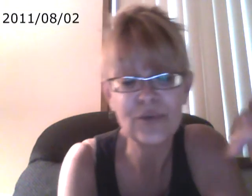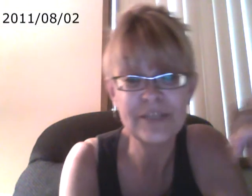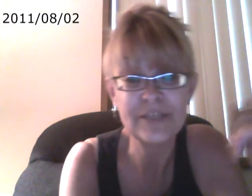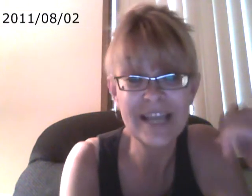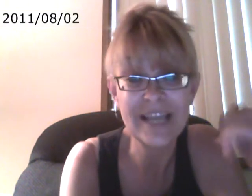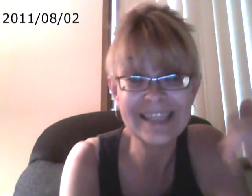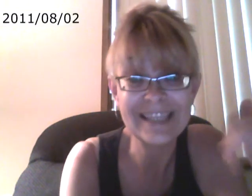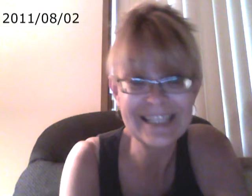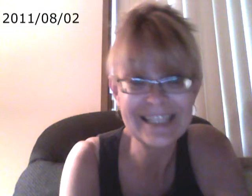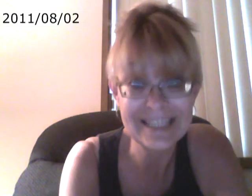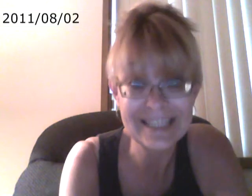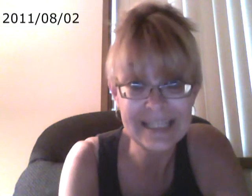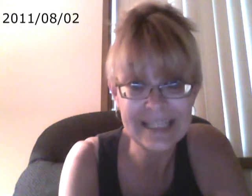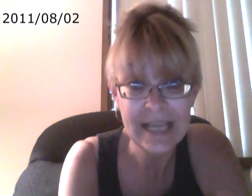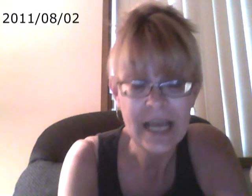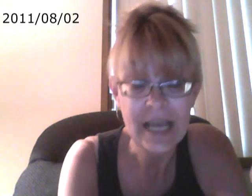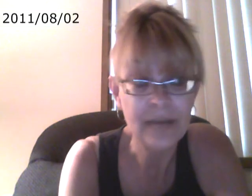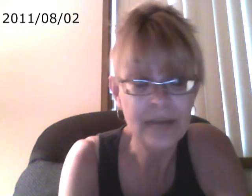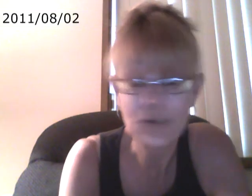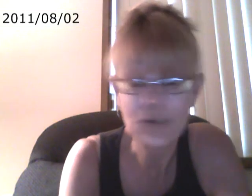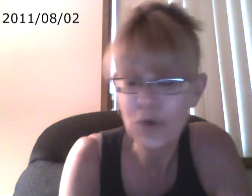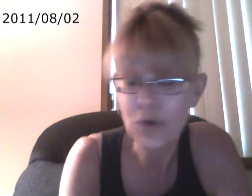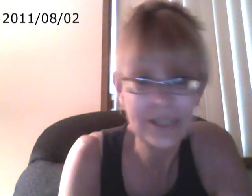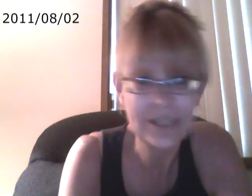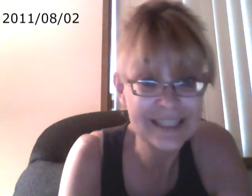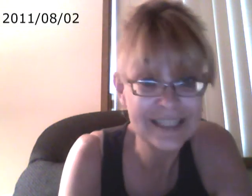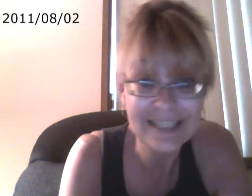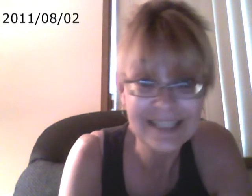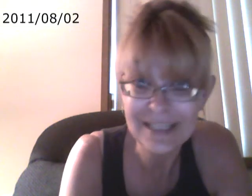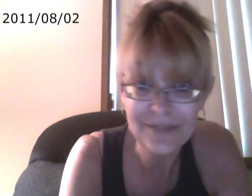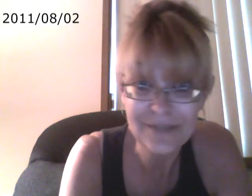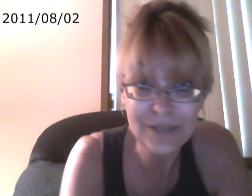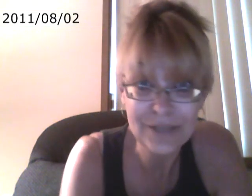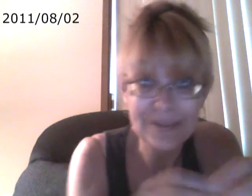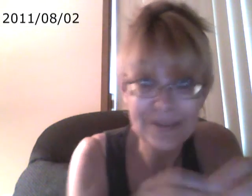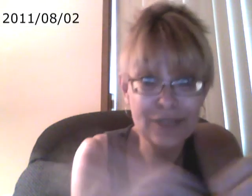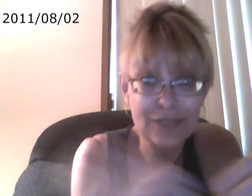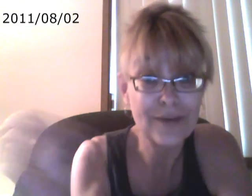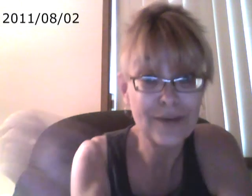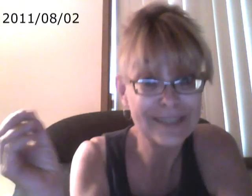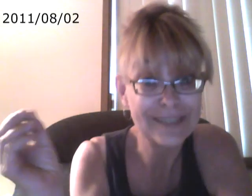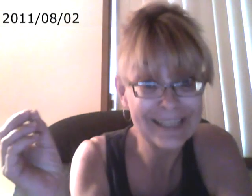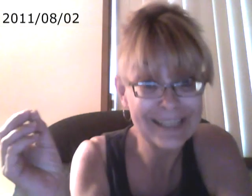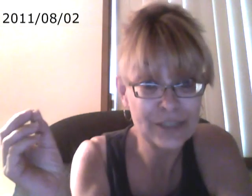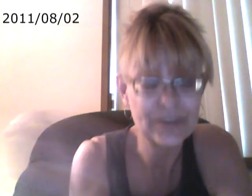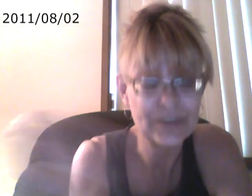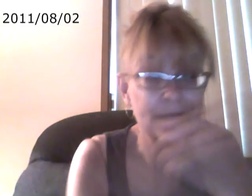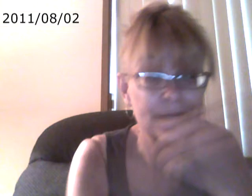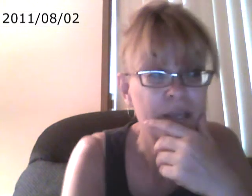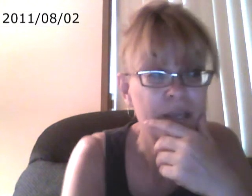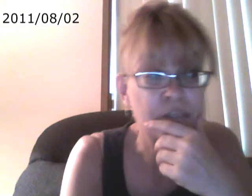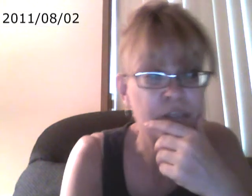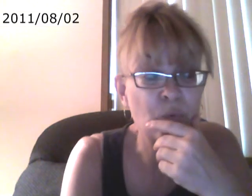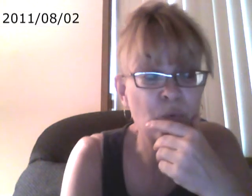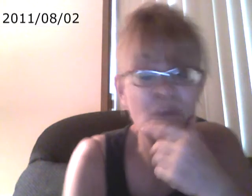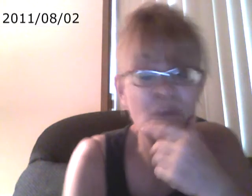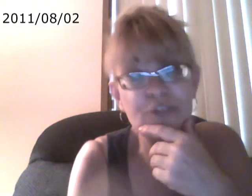to be unlisted, um, so nobody can see these videos unless you have the link to it. So once you